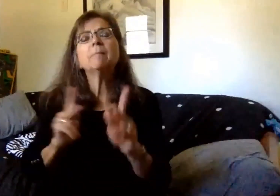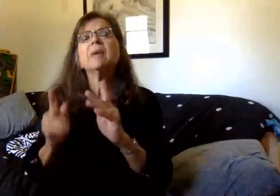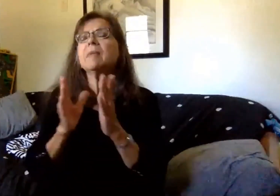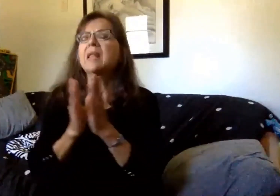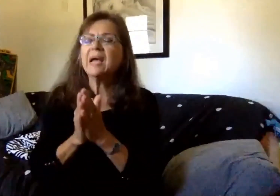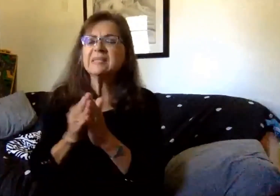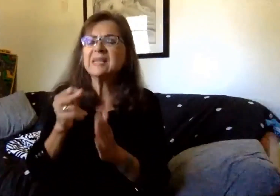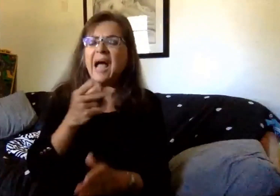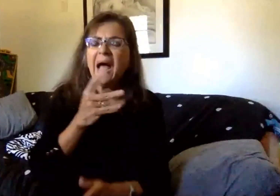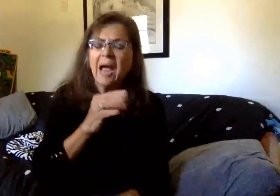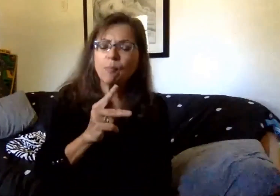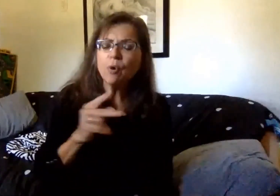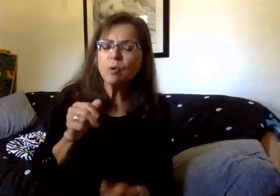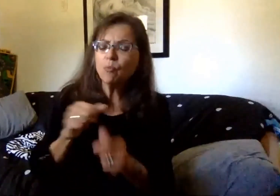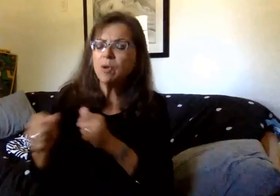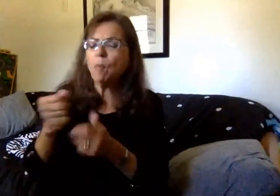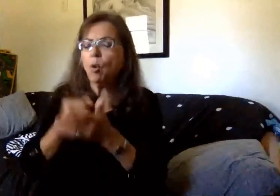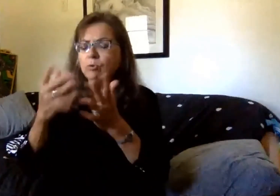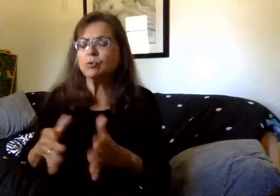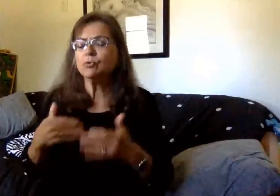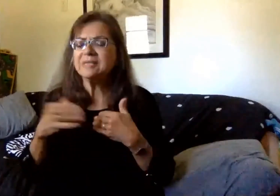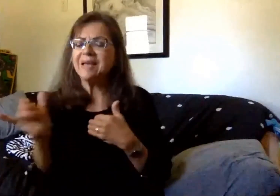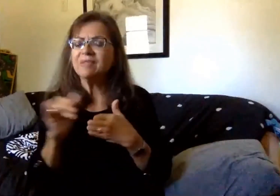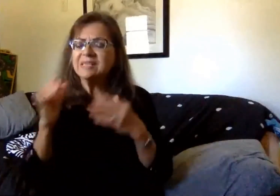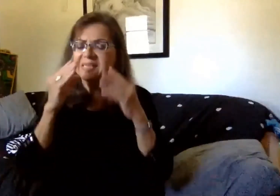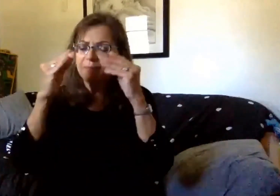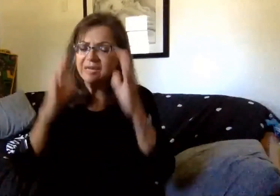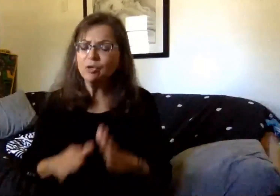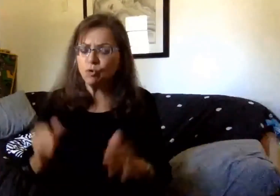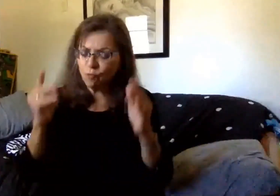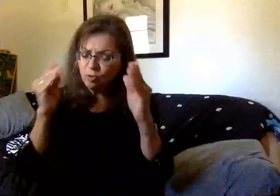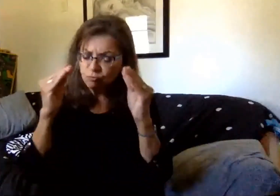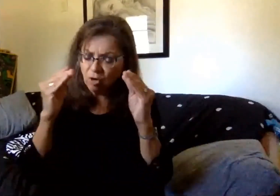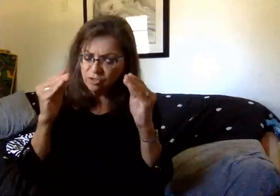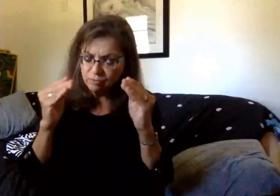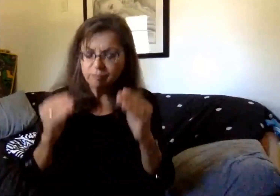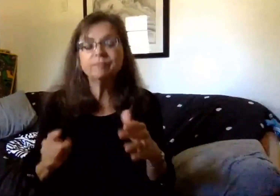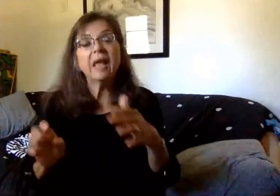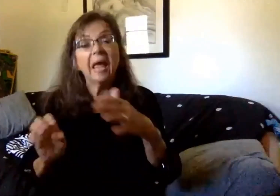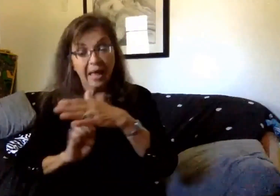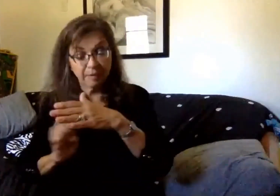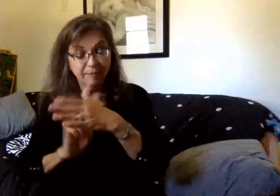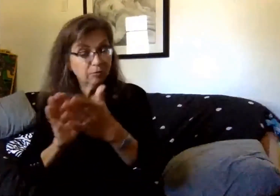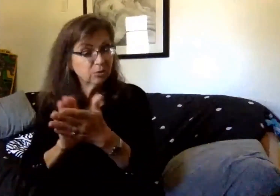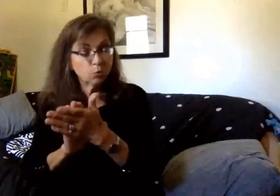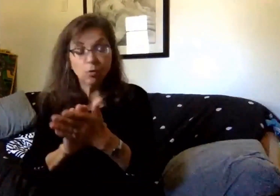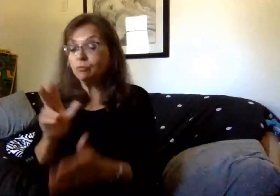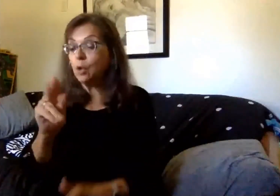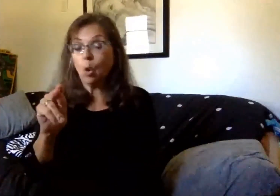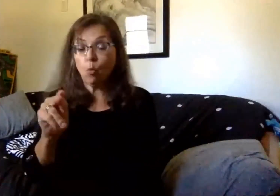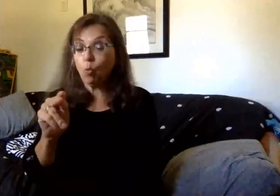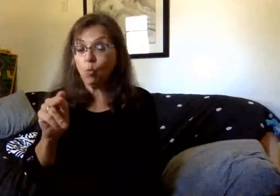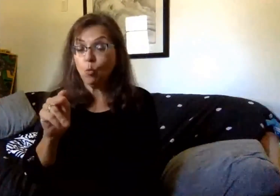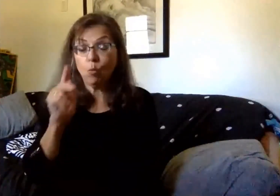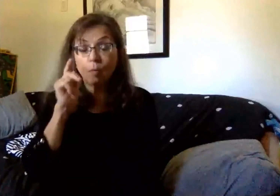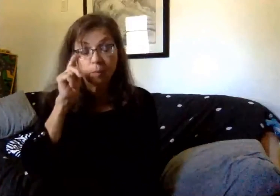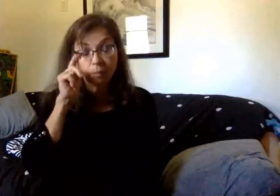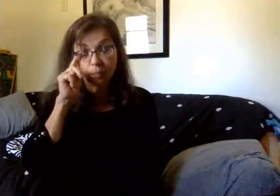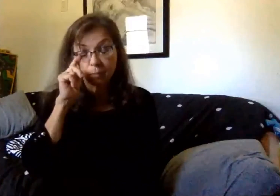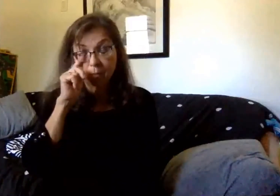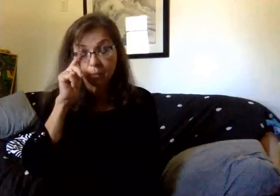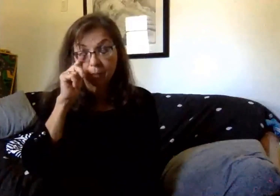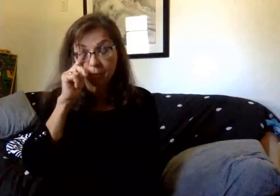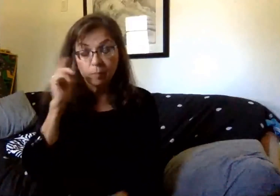hybrid and remote students have the same teacher for instruction? At the elementary level, they will not have the same instructor, but at the secondary